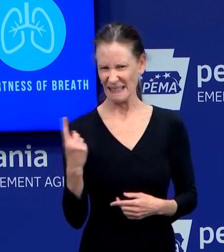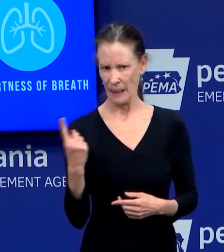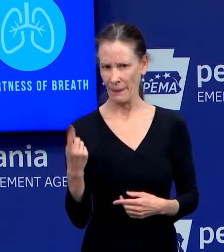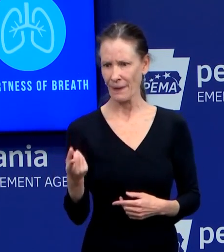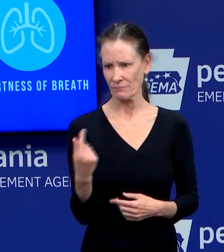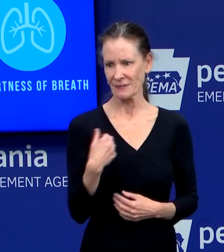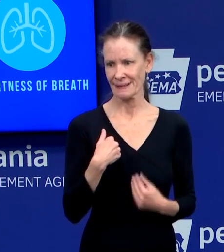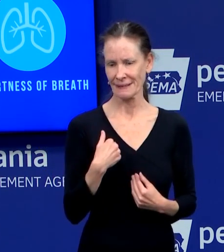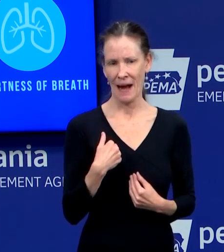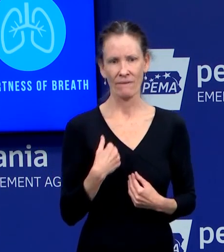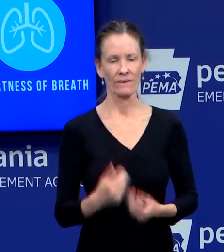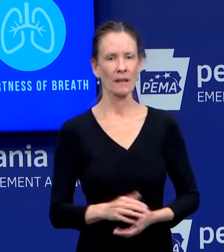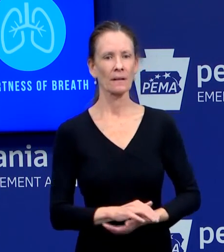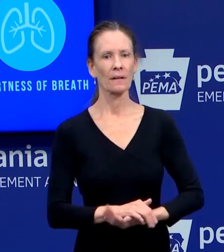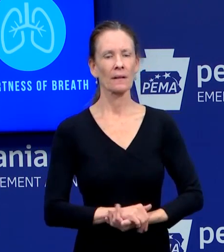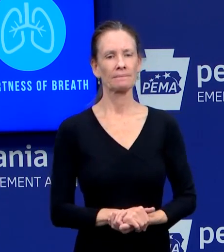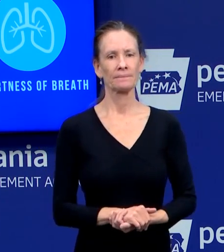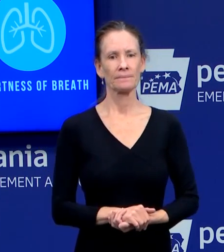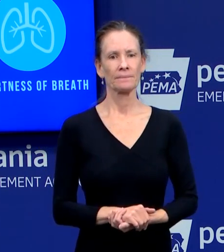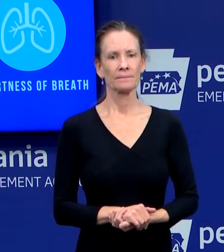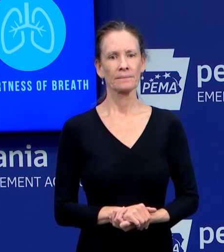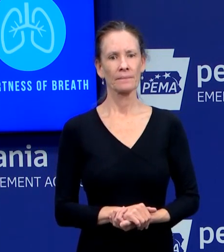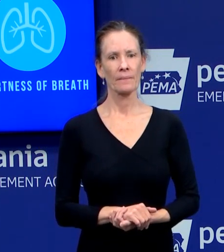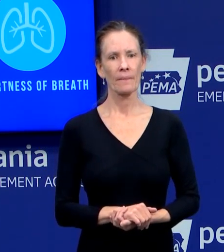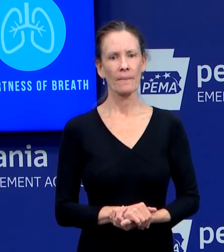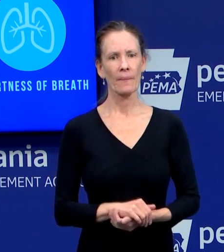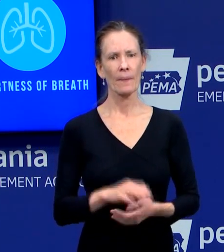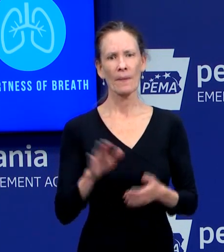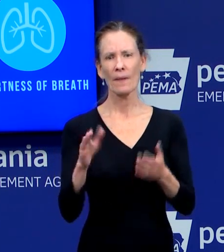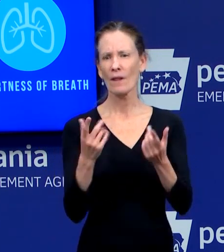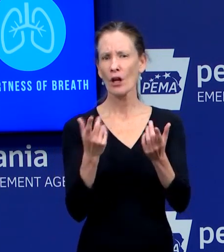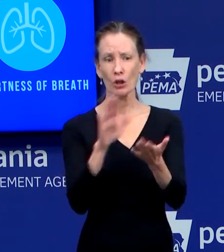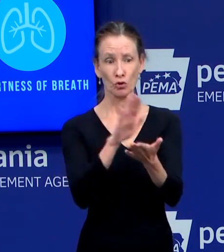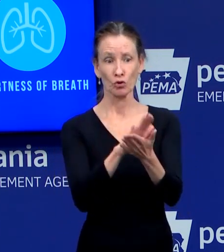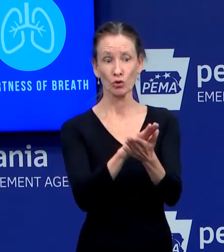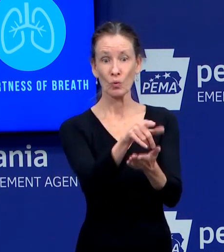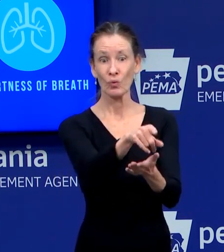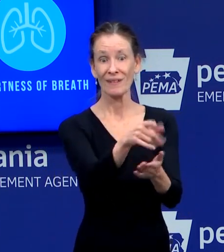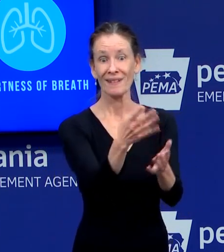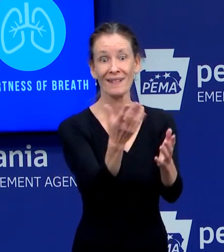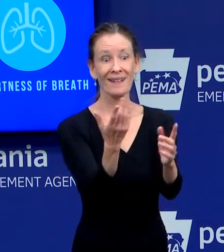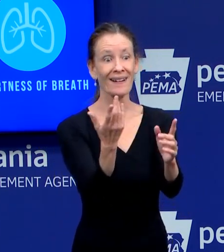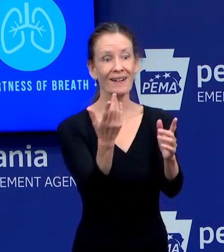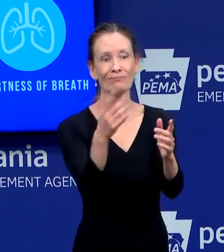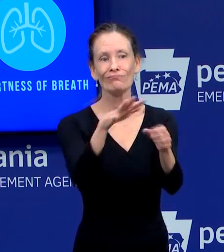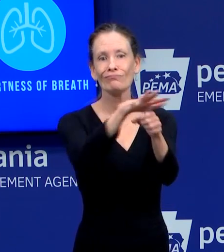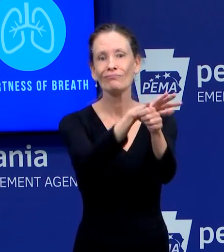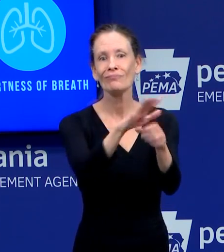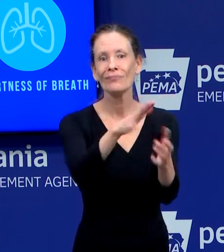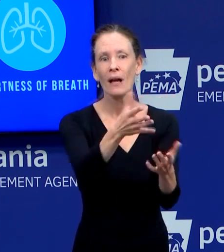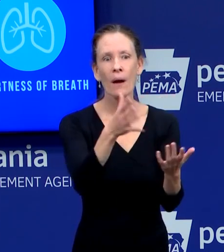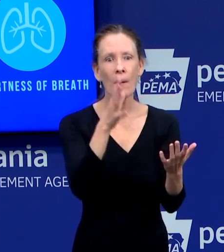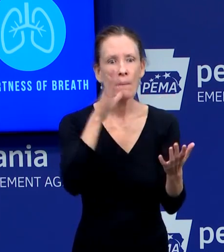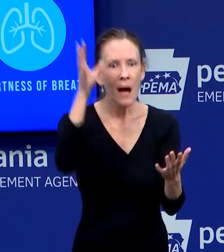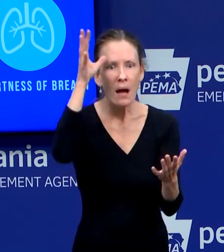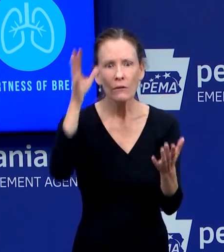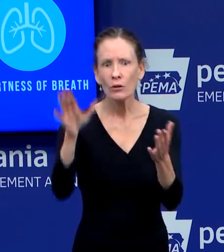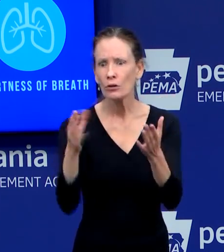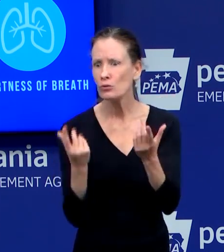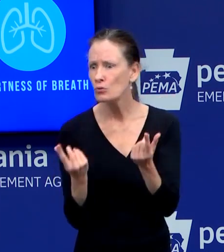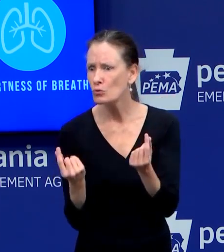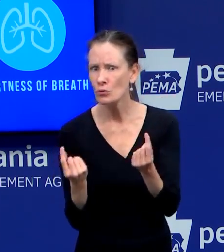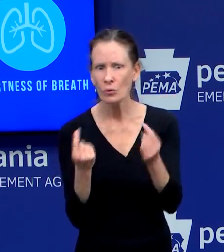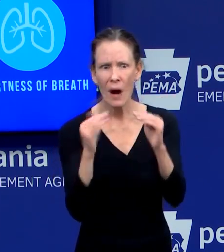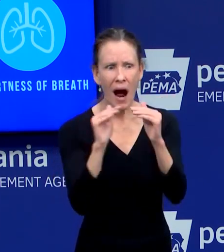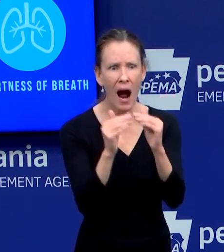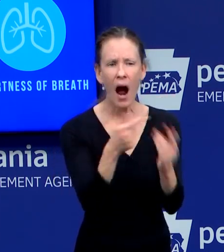kind of communication has there been with that school, with the school districts, with parents? We're working on that today. And